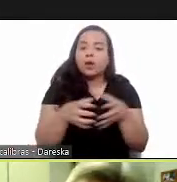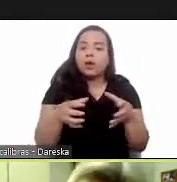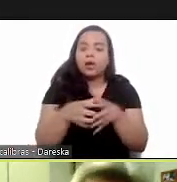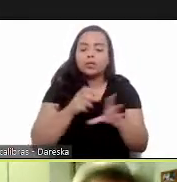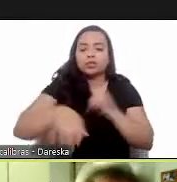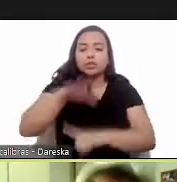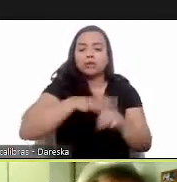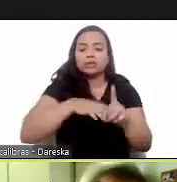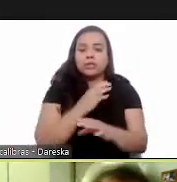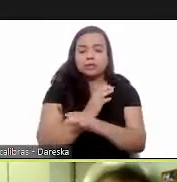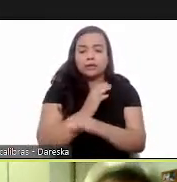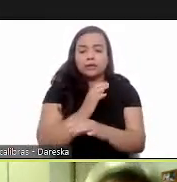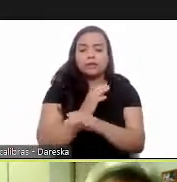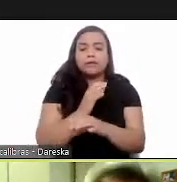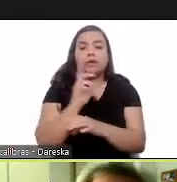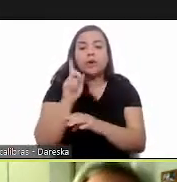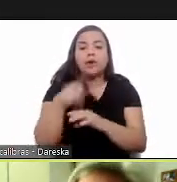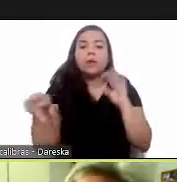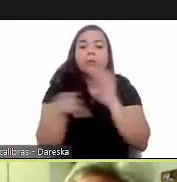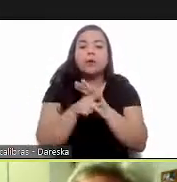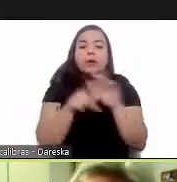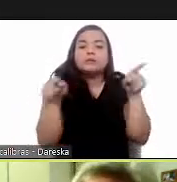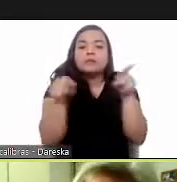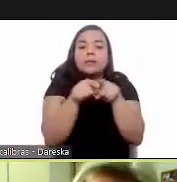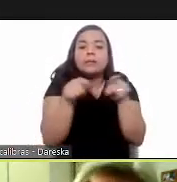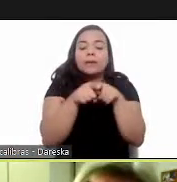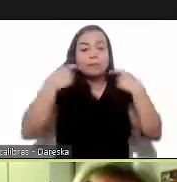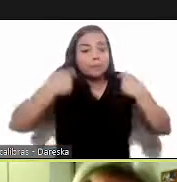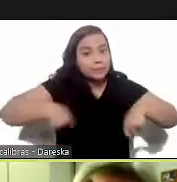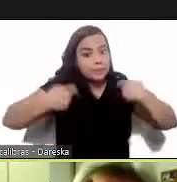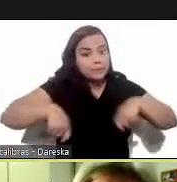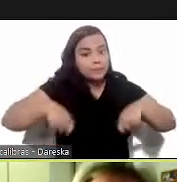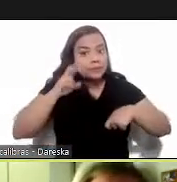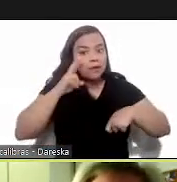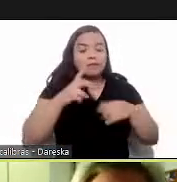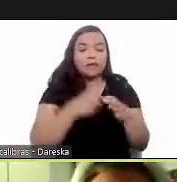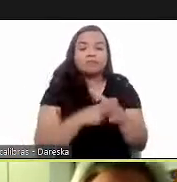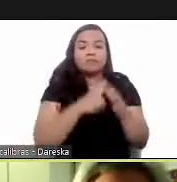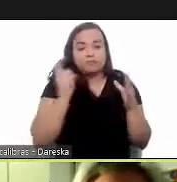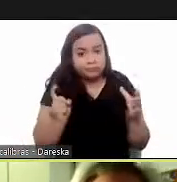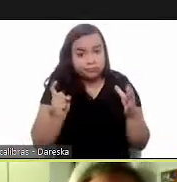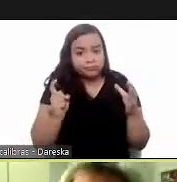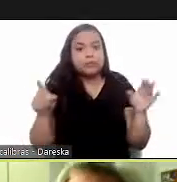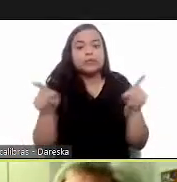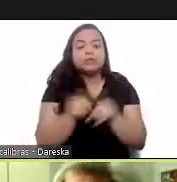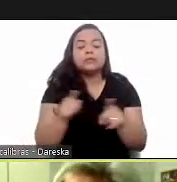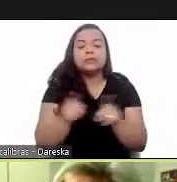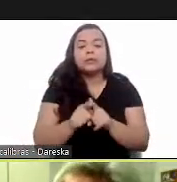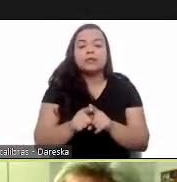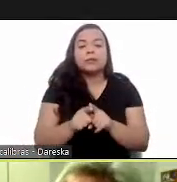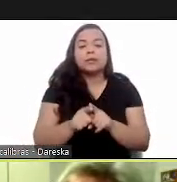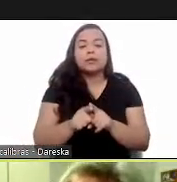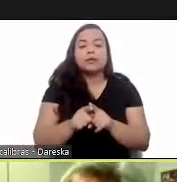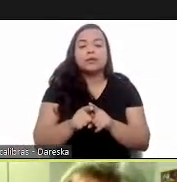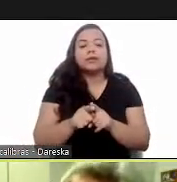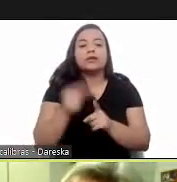civil society organization the federation is autonomous and independent